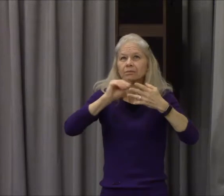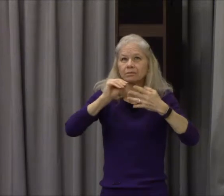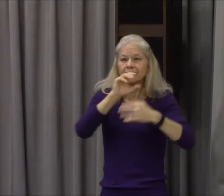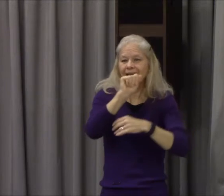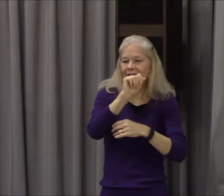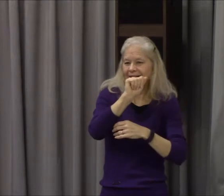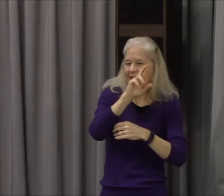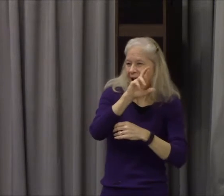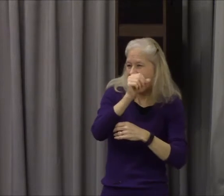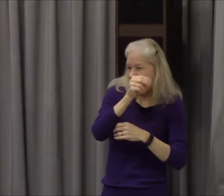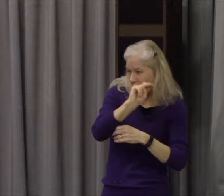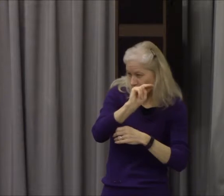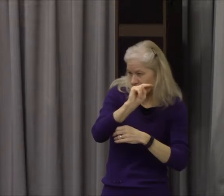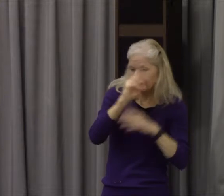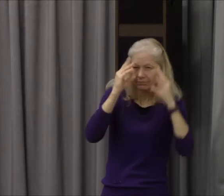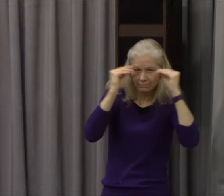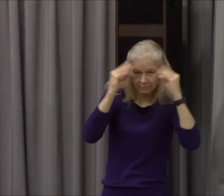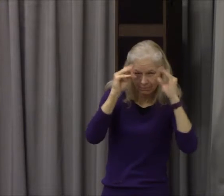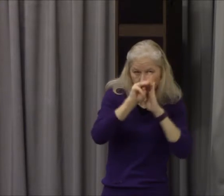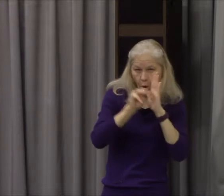they saw the God of Israel Exodus 24 10